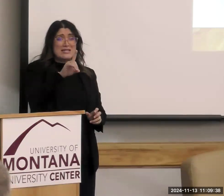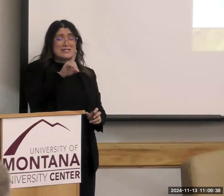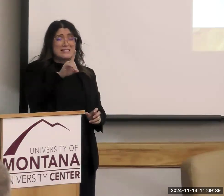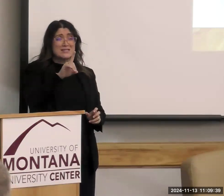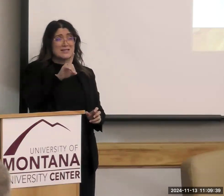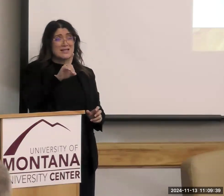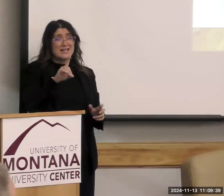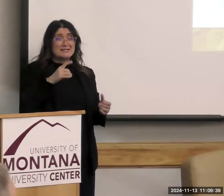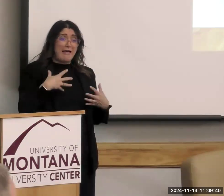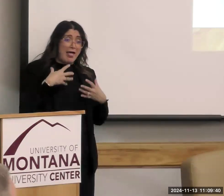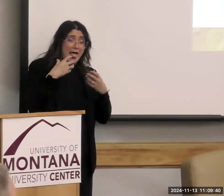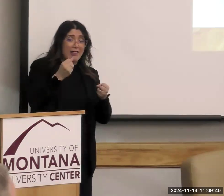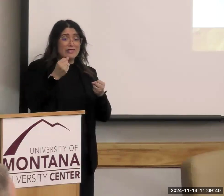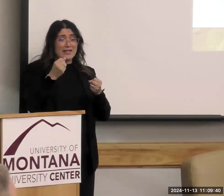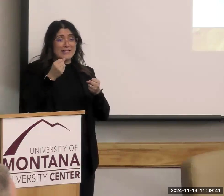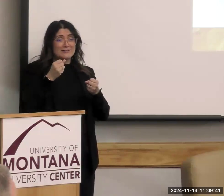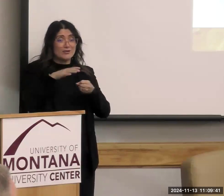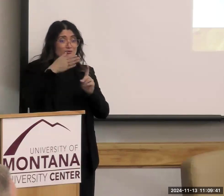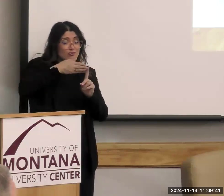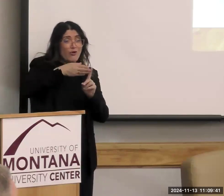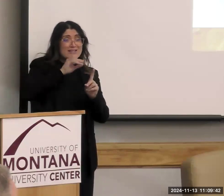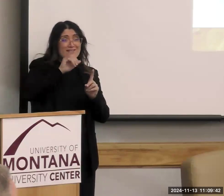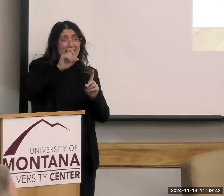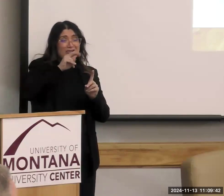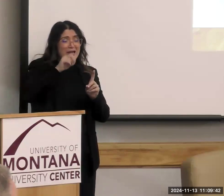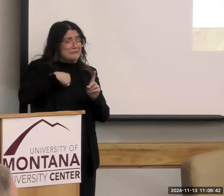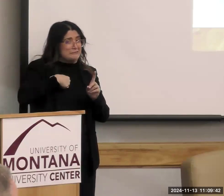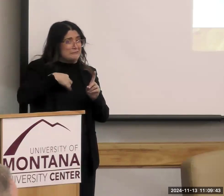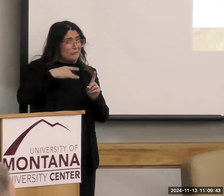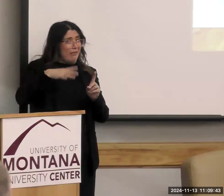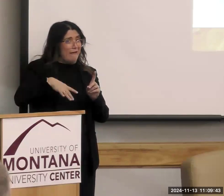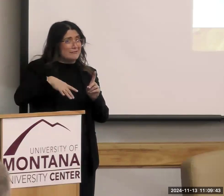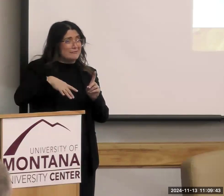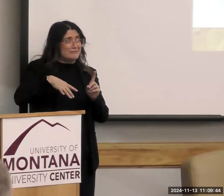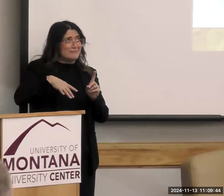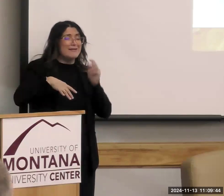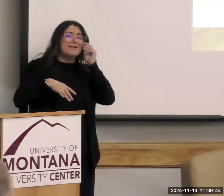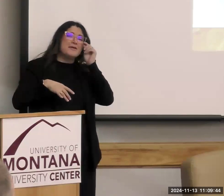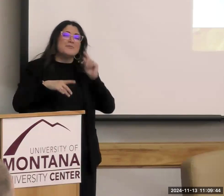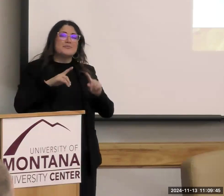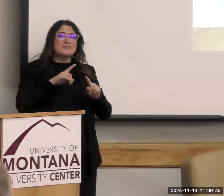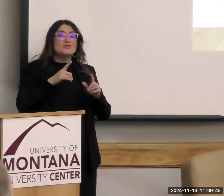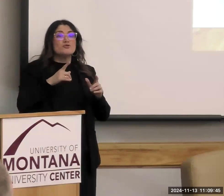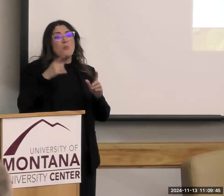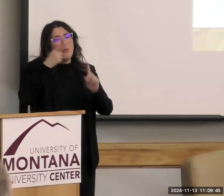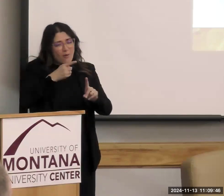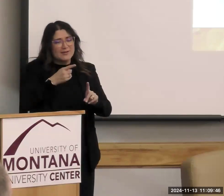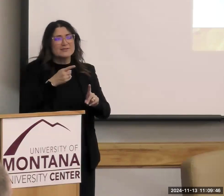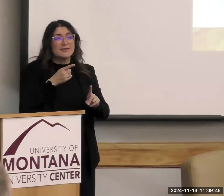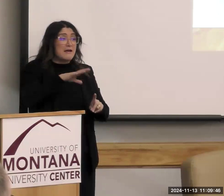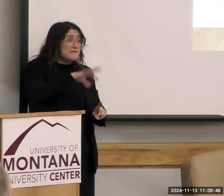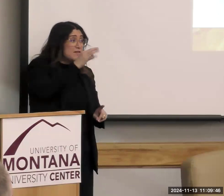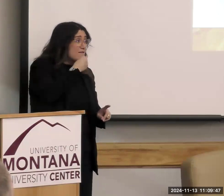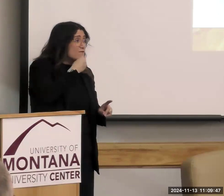of iodine because I don't like squid. And so this is saying go for the foods you like, but find